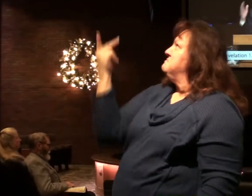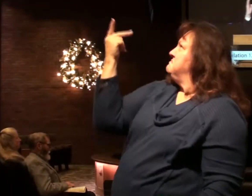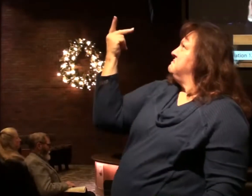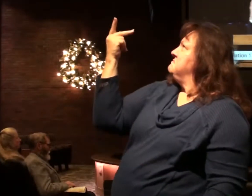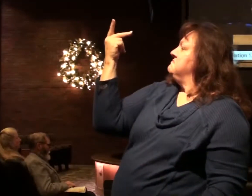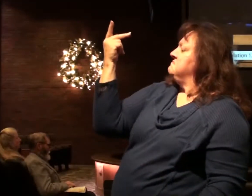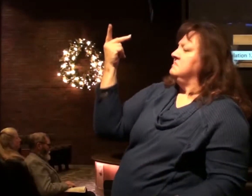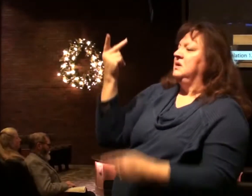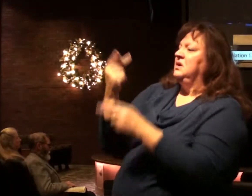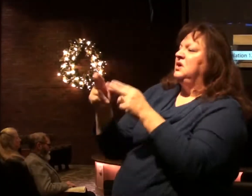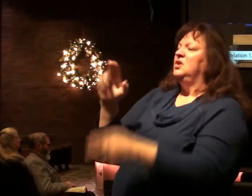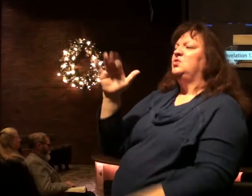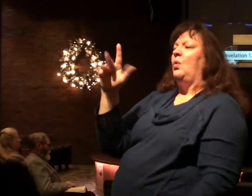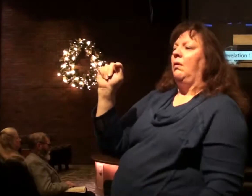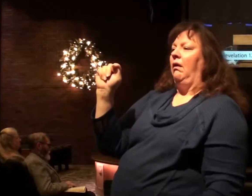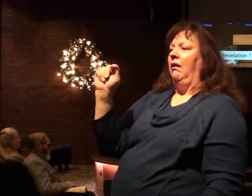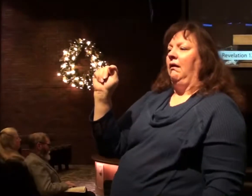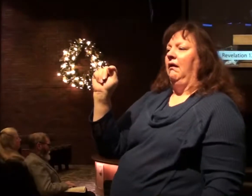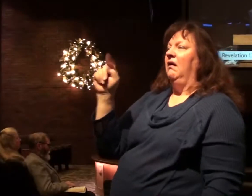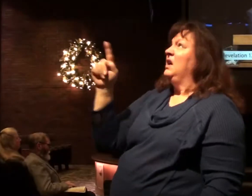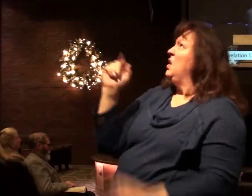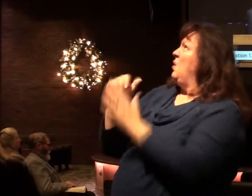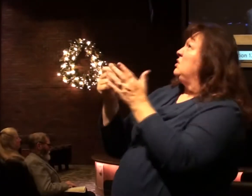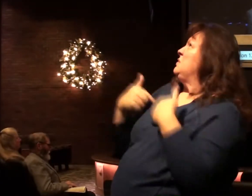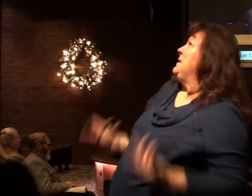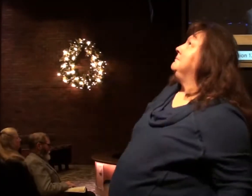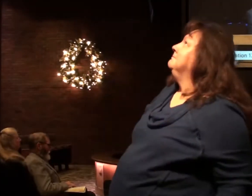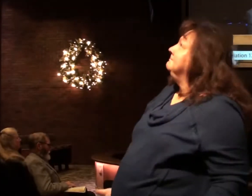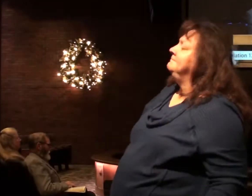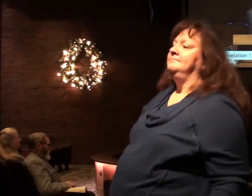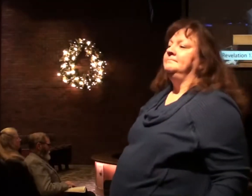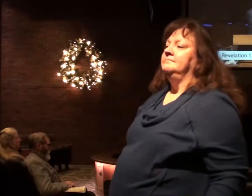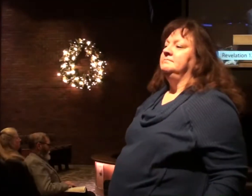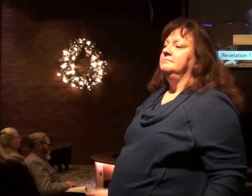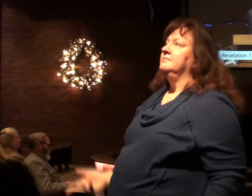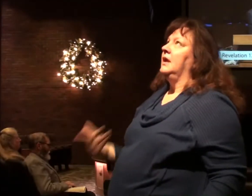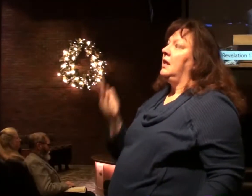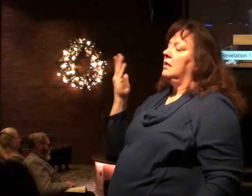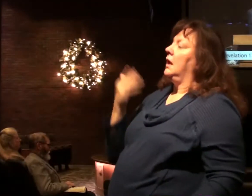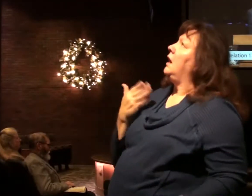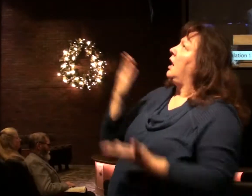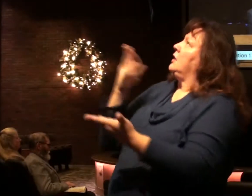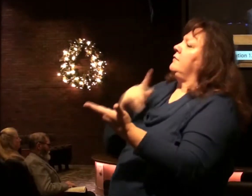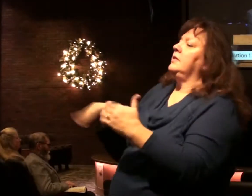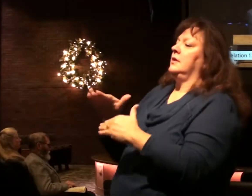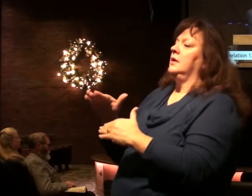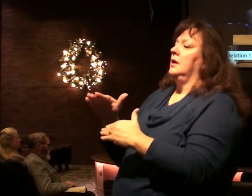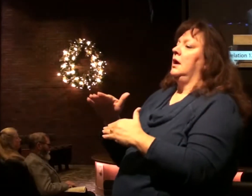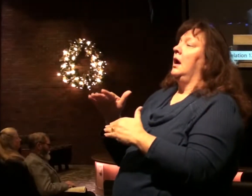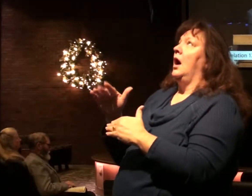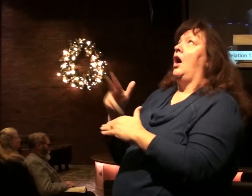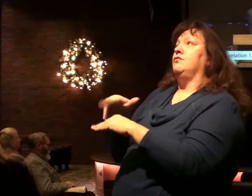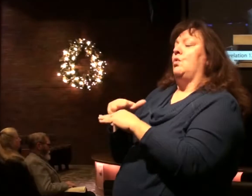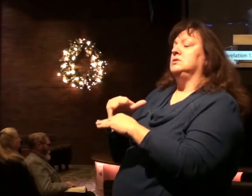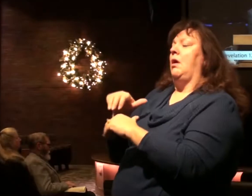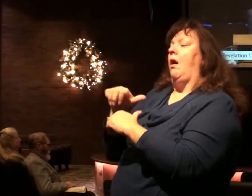take a shortcut. You can worship me. And rule over the kingdoms. Of course, under